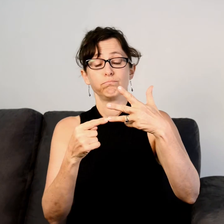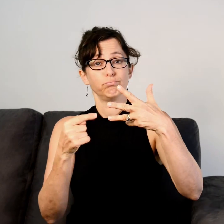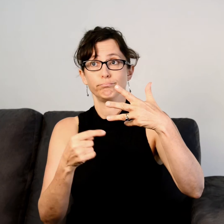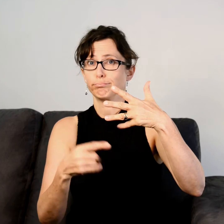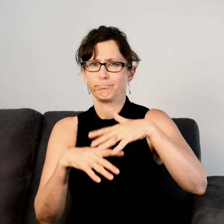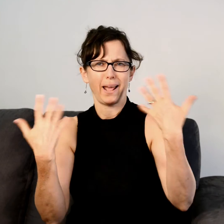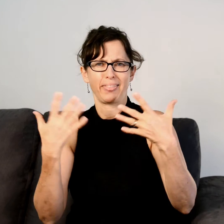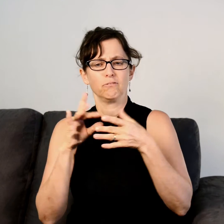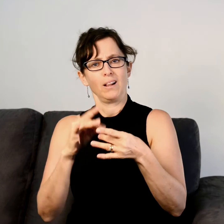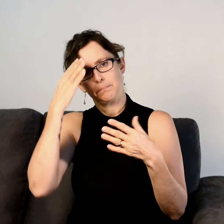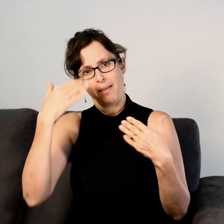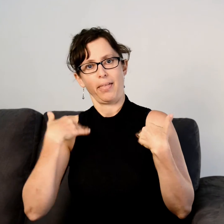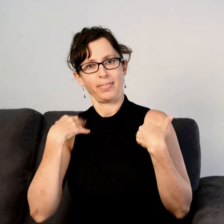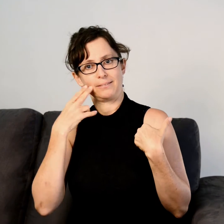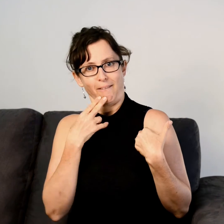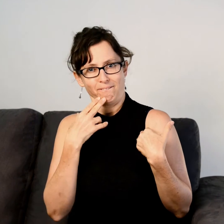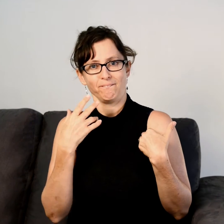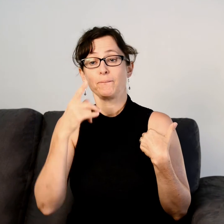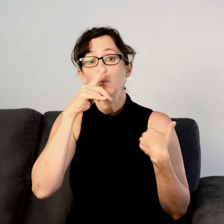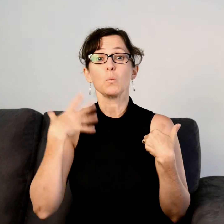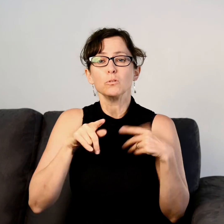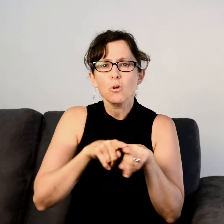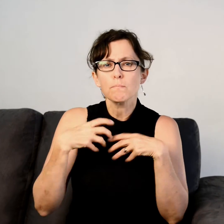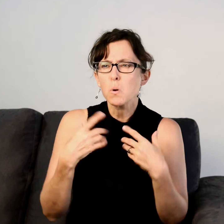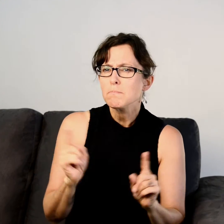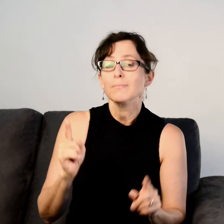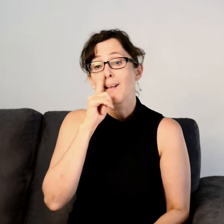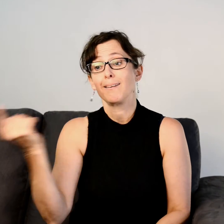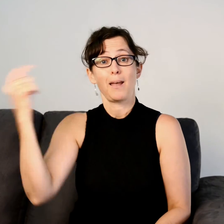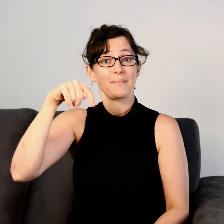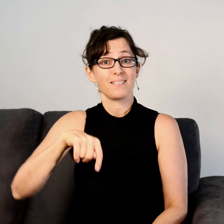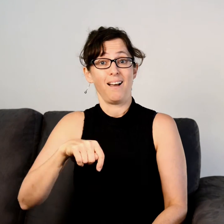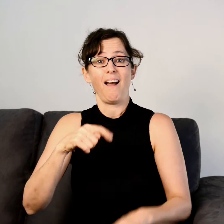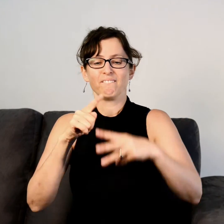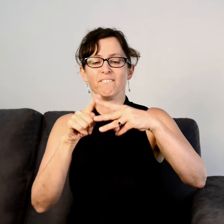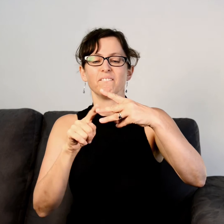invited to speak on a particular topic or on occasion a hearing professional that has experienced working with deaf people.